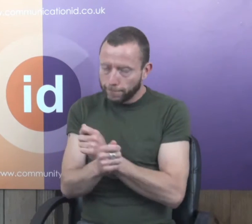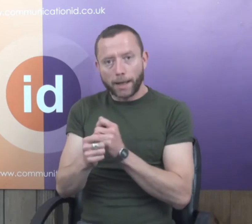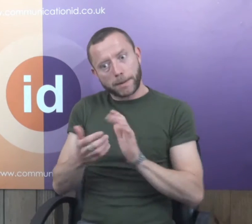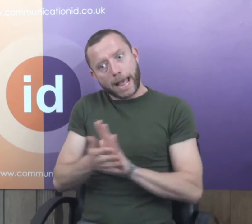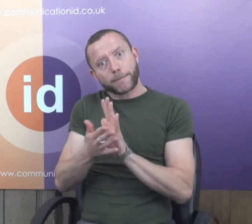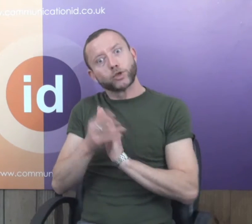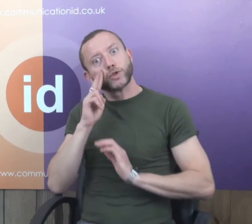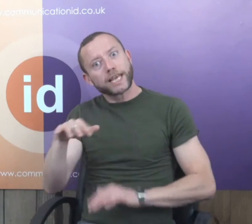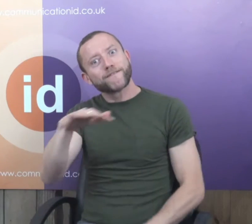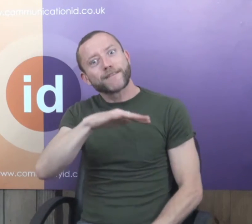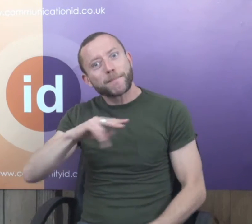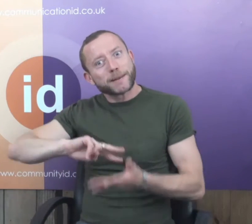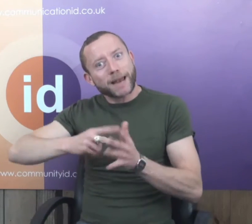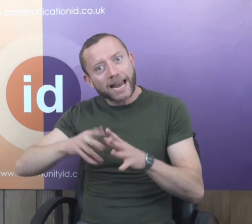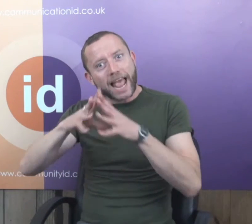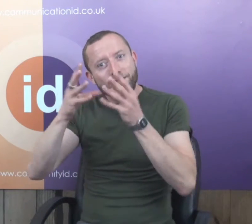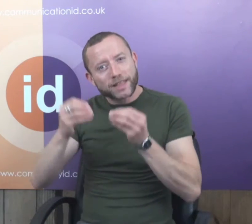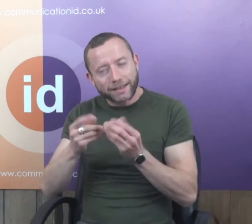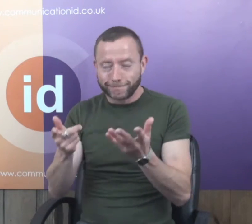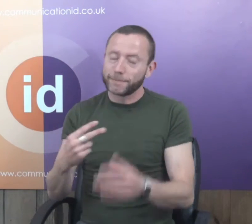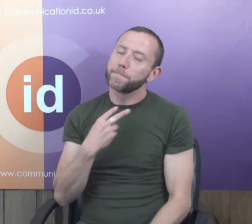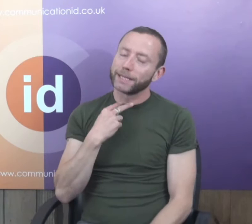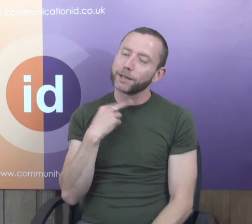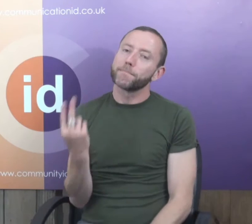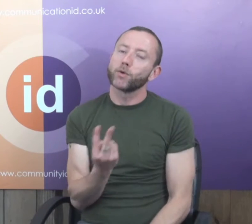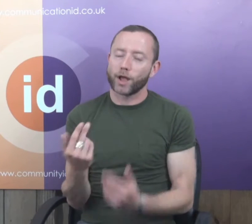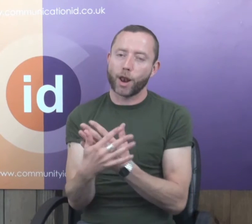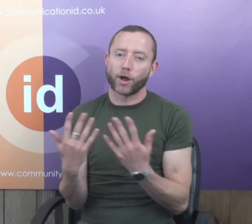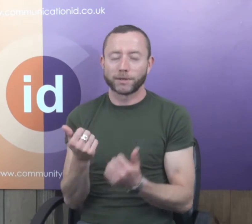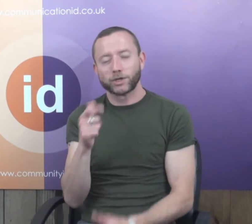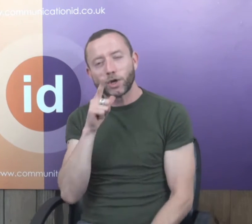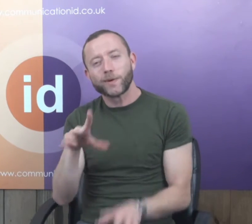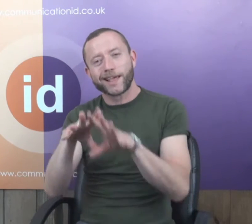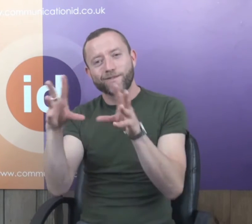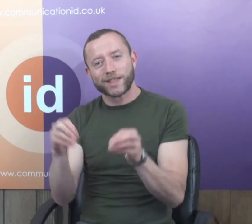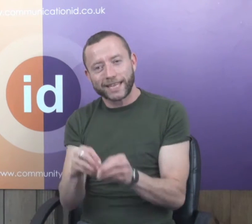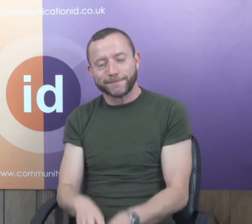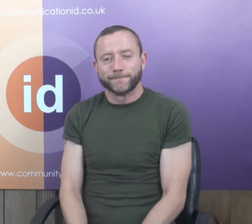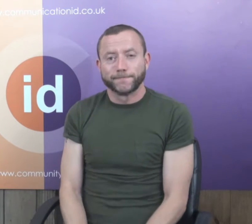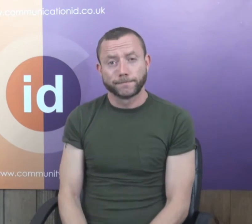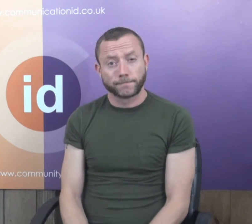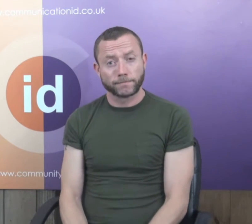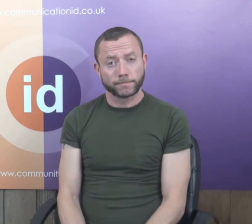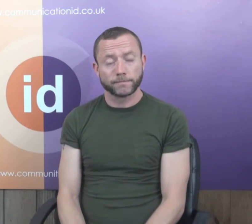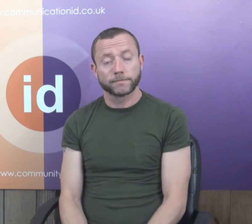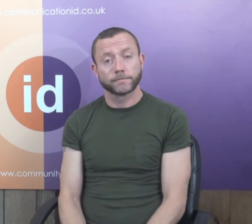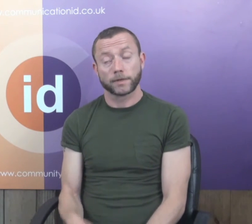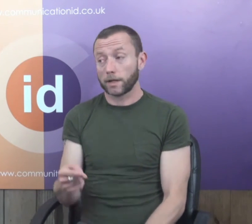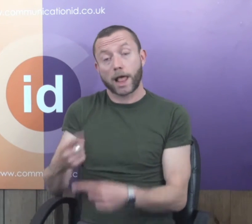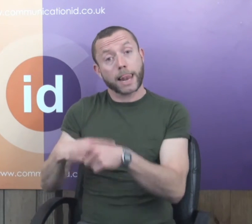Both of them have big changes in their life and it's exciting to see the family planning and I miss them both a lot and I wish them all the best of luck with